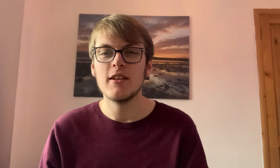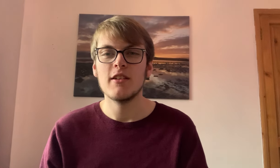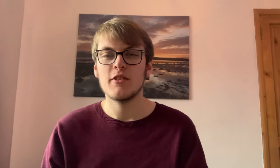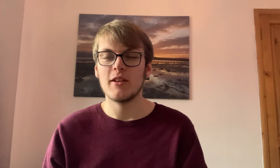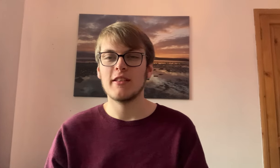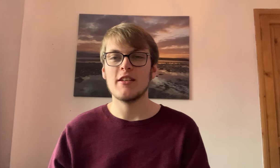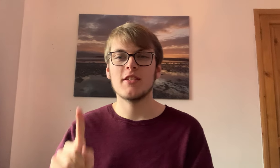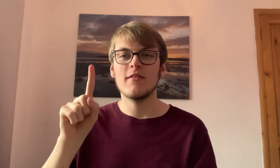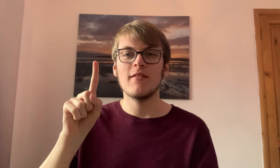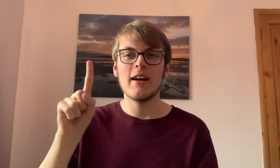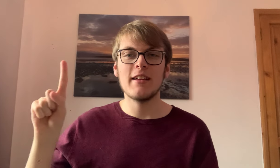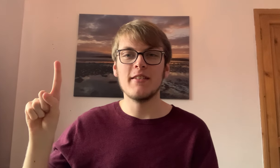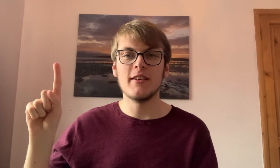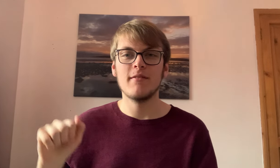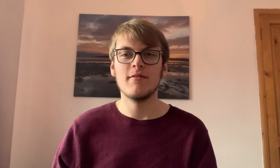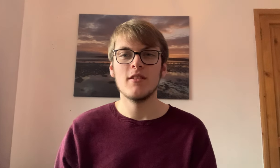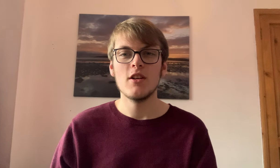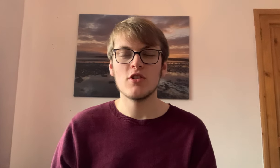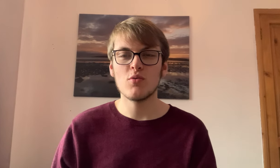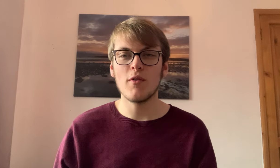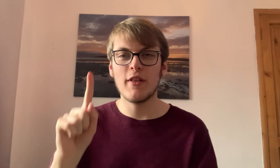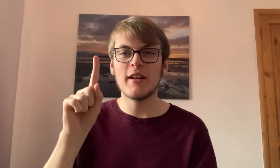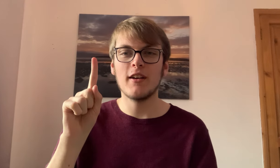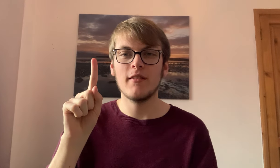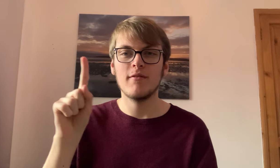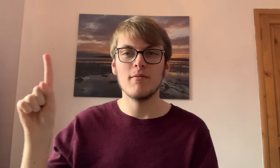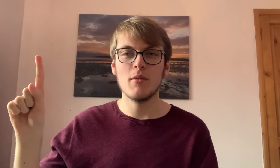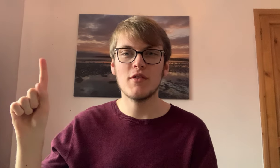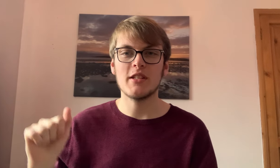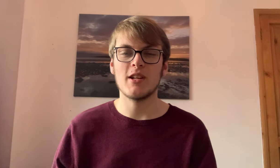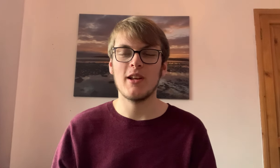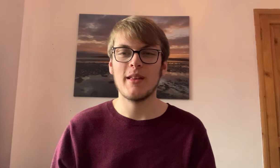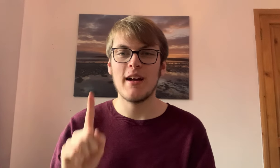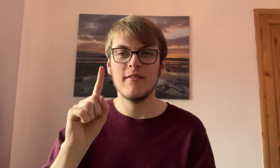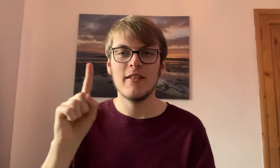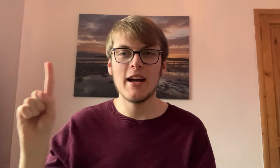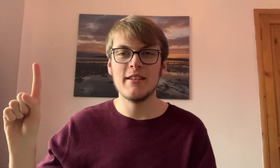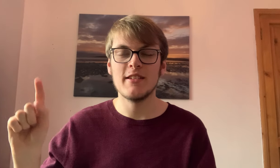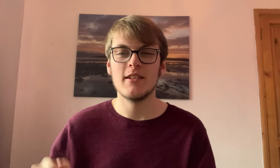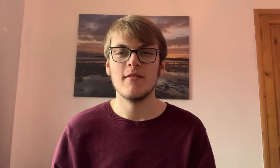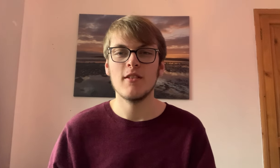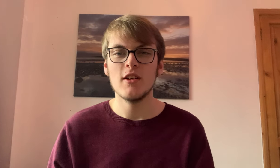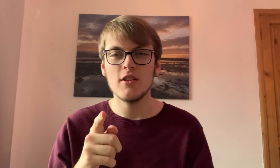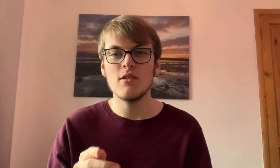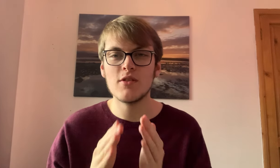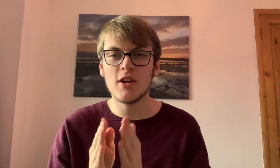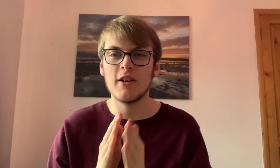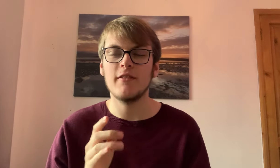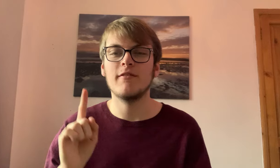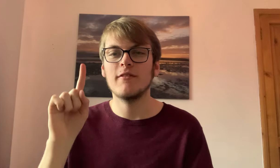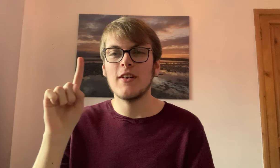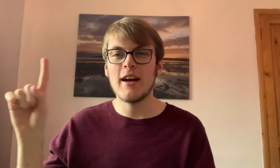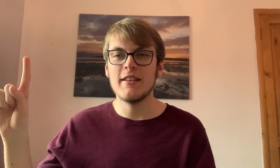do it like this, and. Just one finger, move to the side like that, and. You sign and.